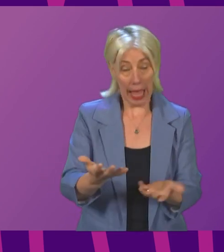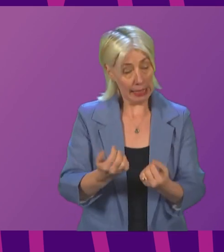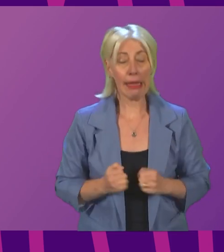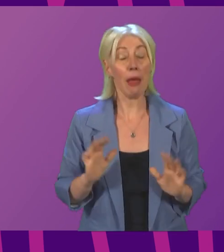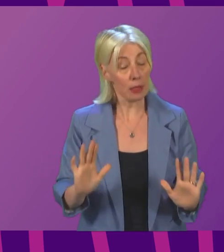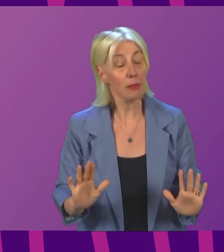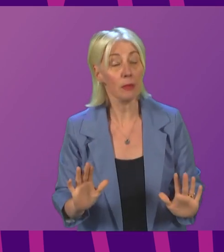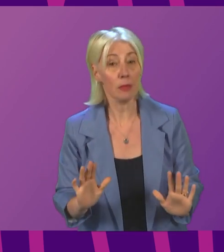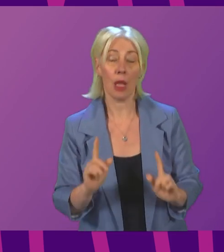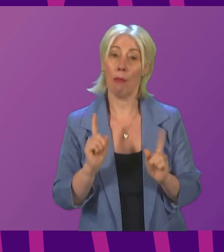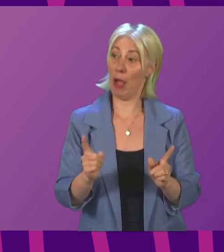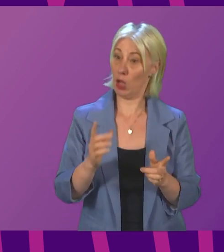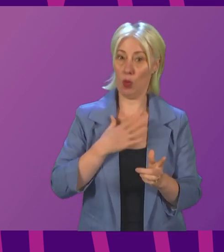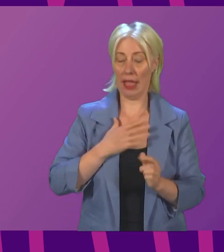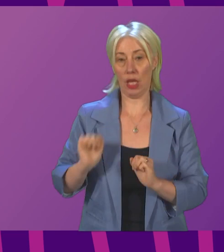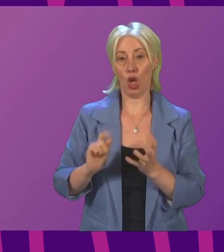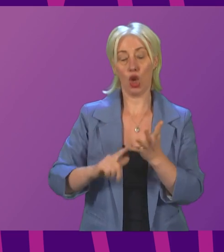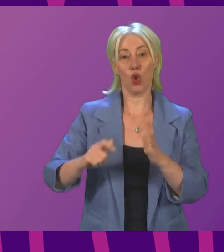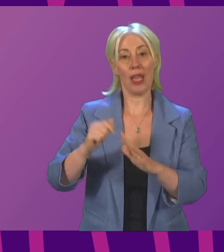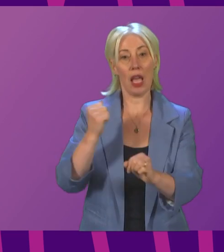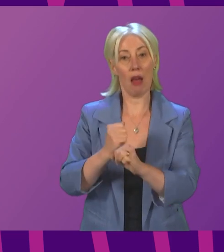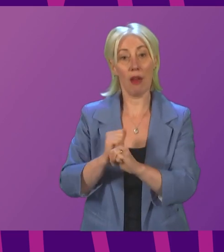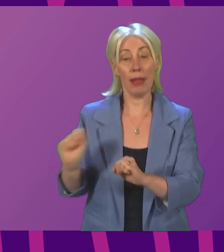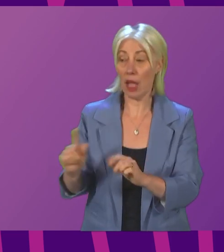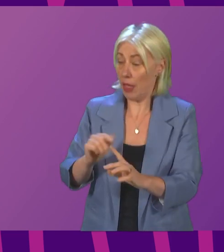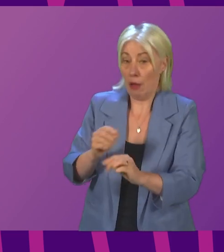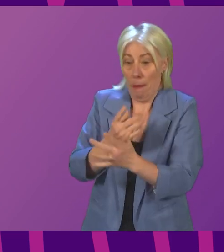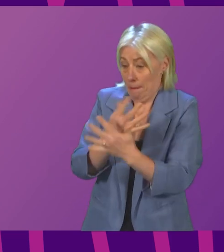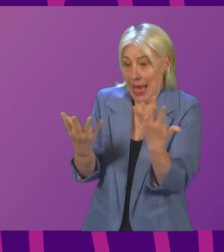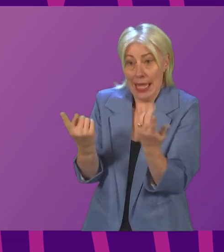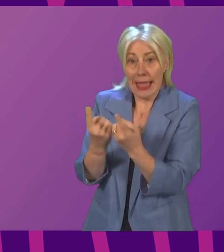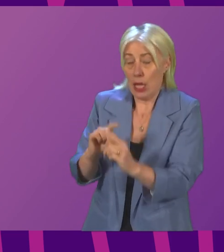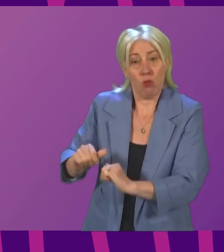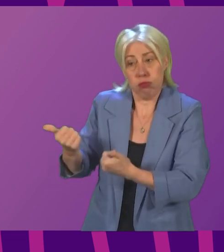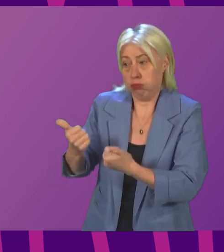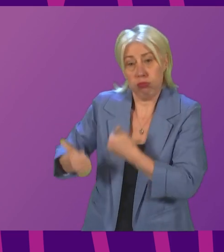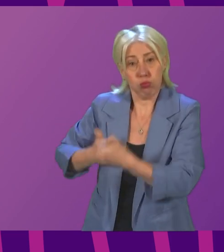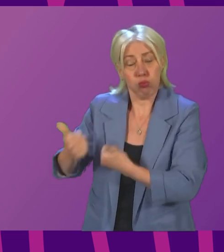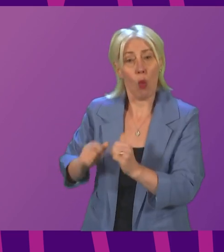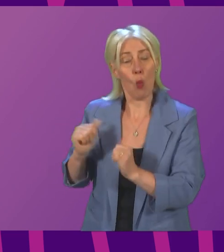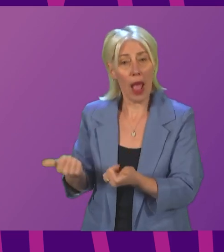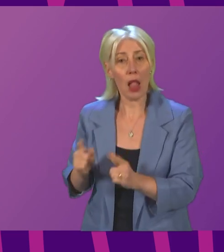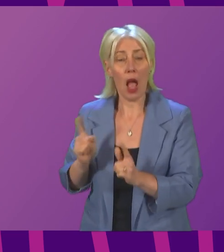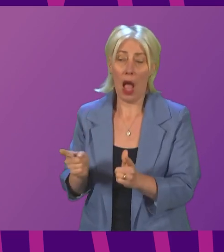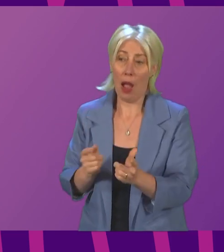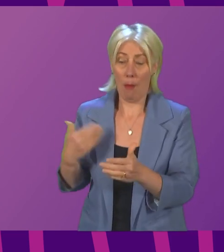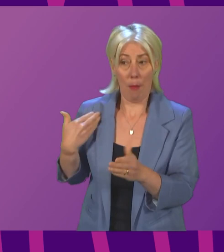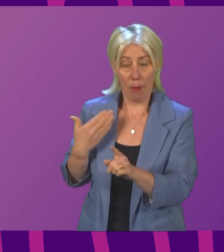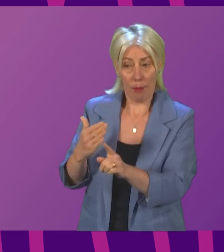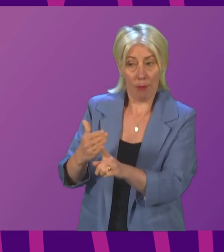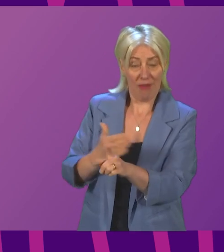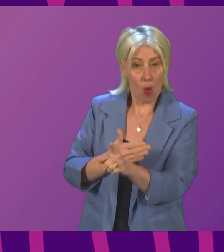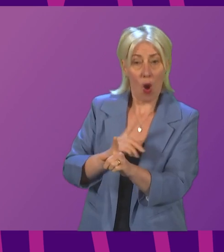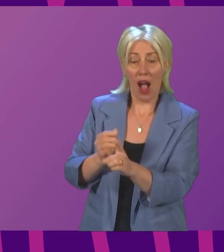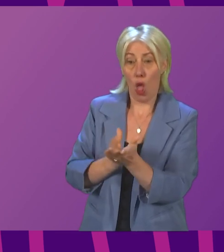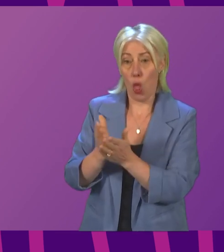But yes, I would like to see the UK government, which I think is doing many very good things in the run-up to and through COP and will hopefully